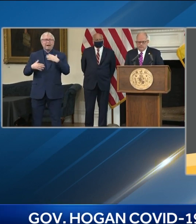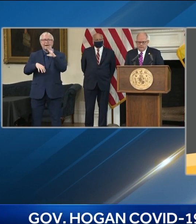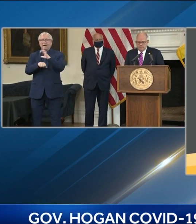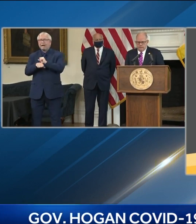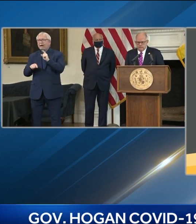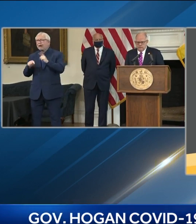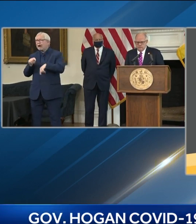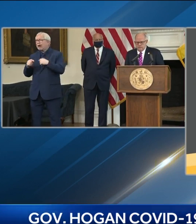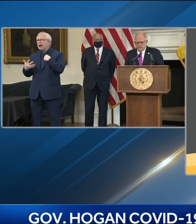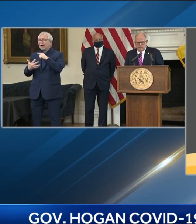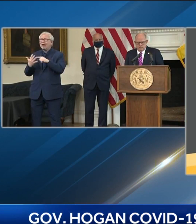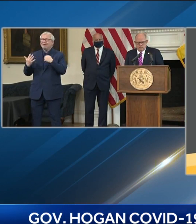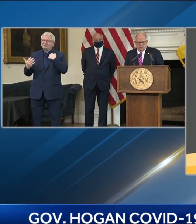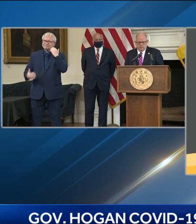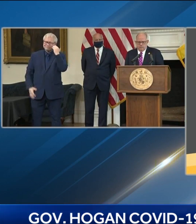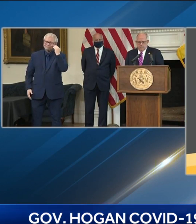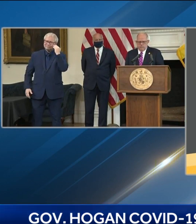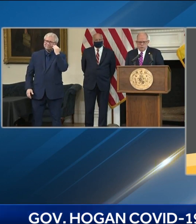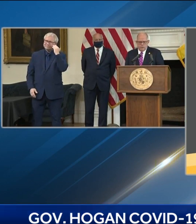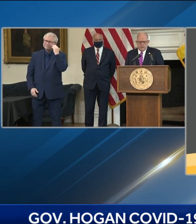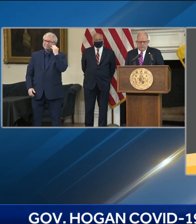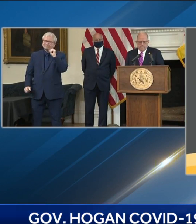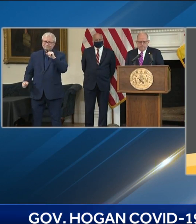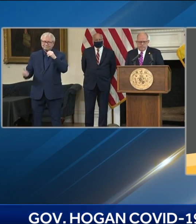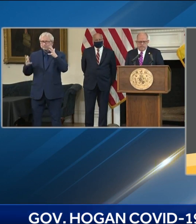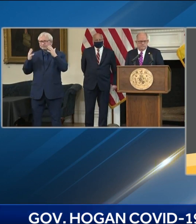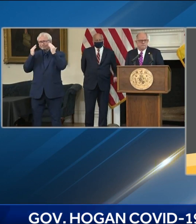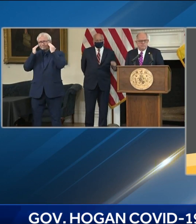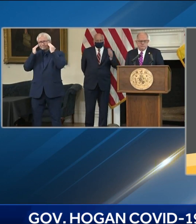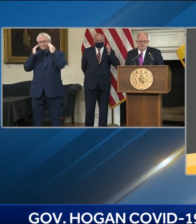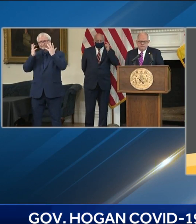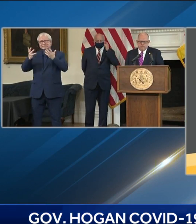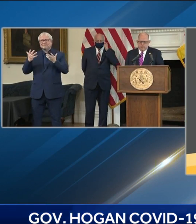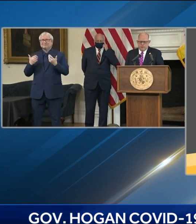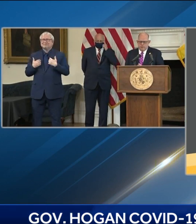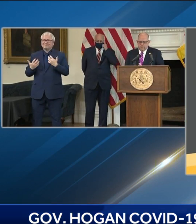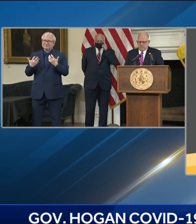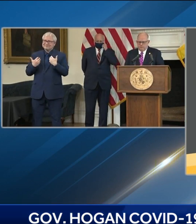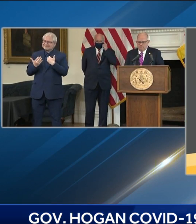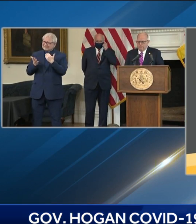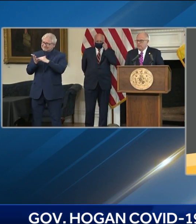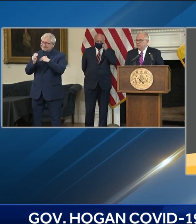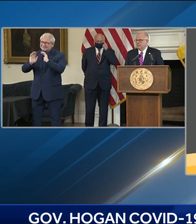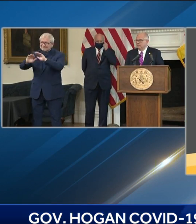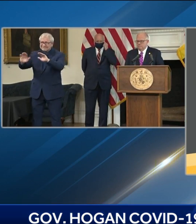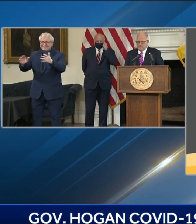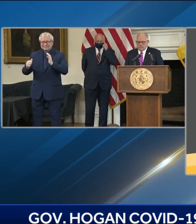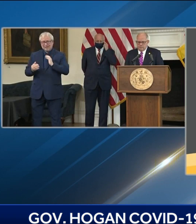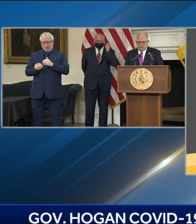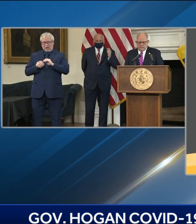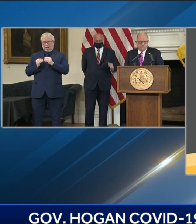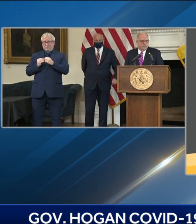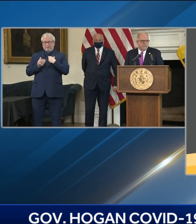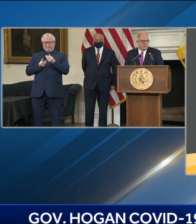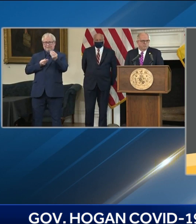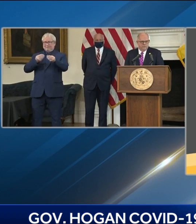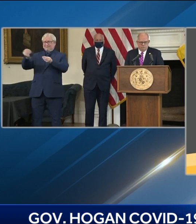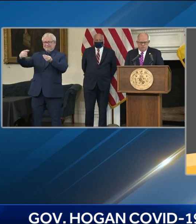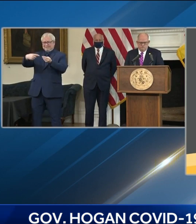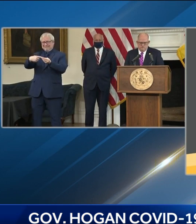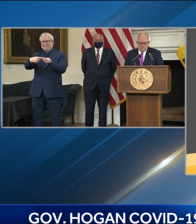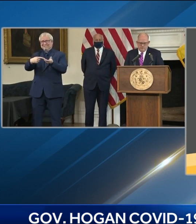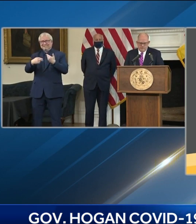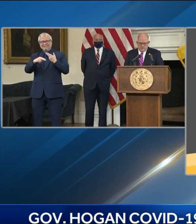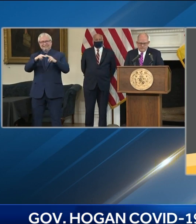daily vaccination is hitting a new high every day. A third safe and effective vaccine is now